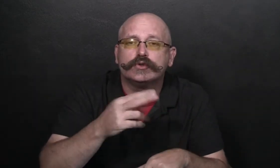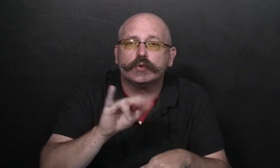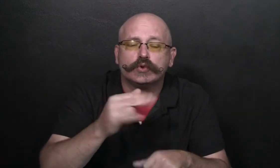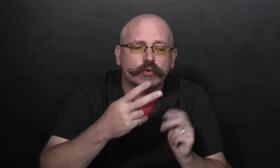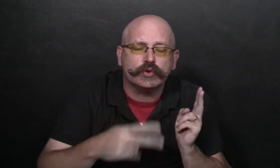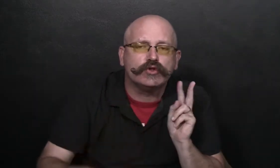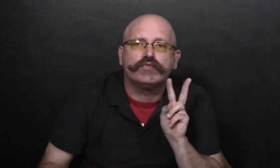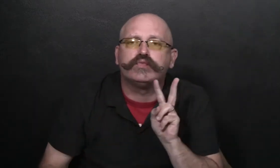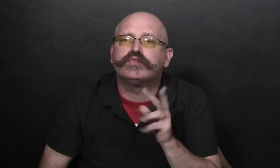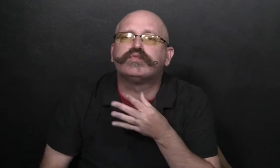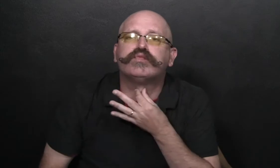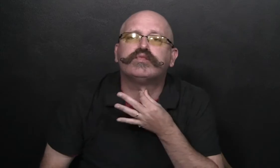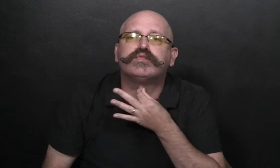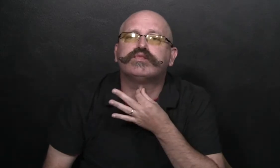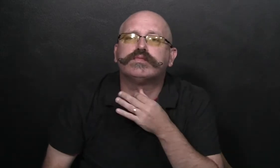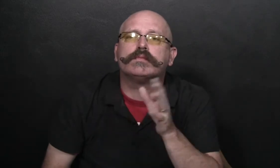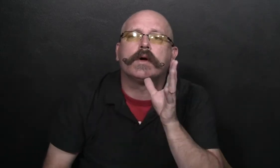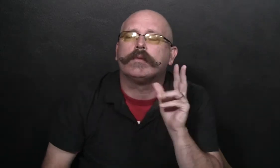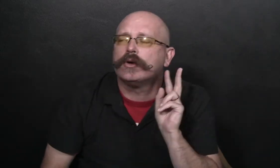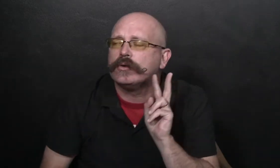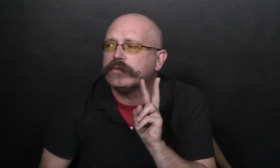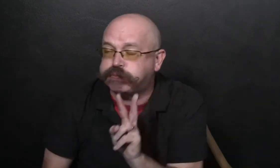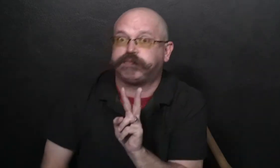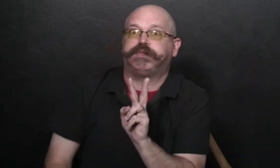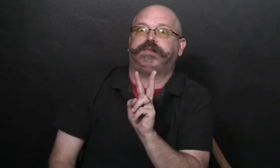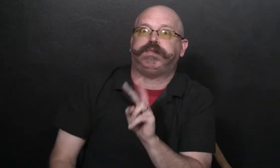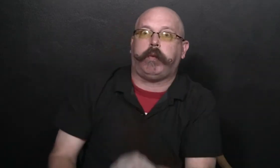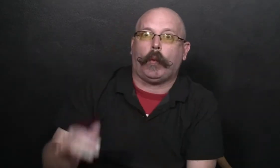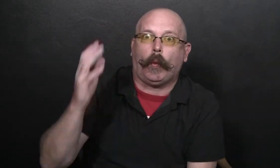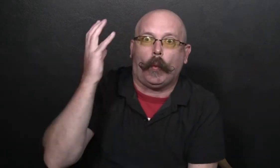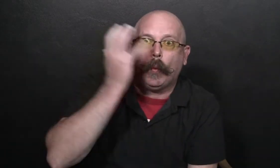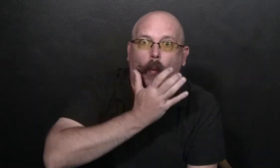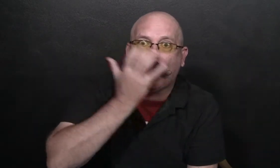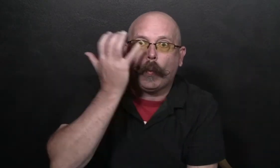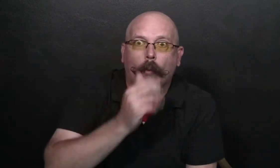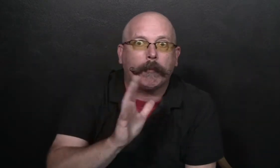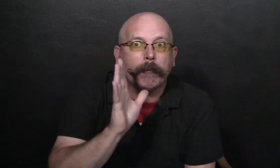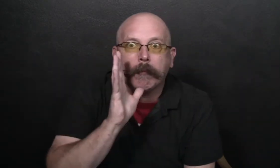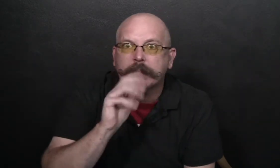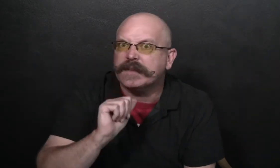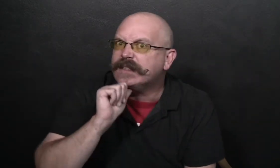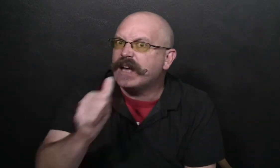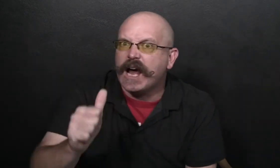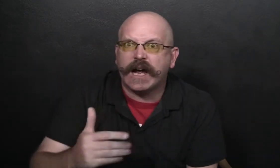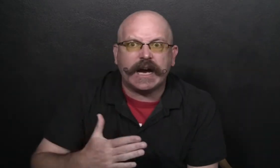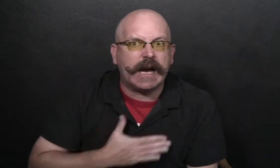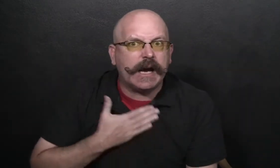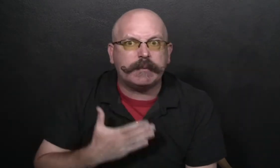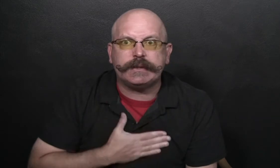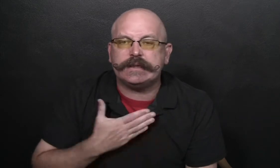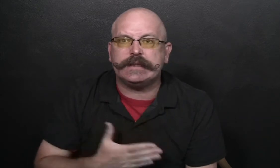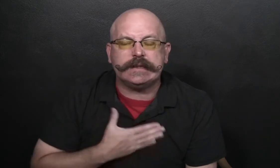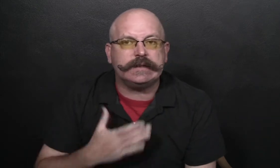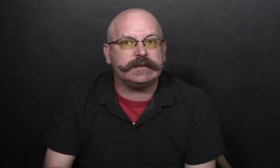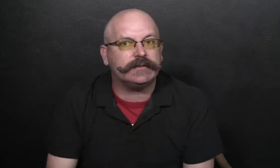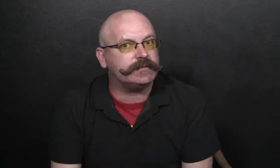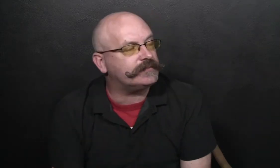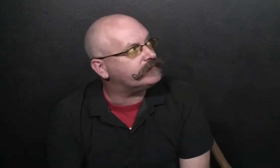decided to see what her mom was doing. Her mom was not happy about this.